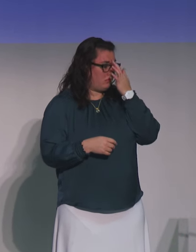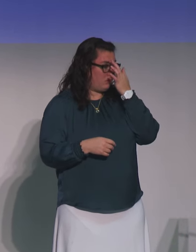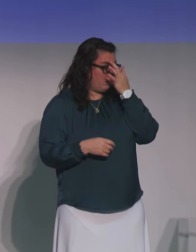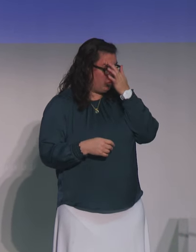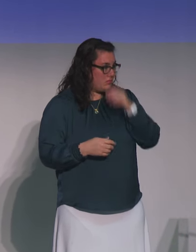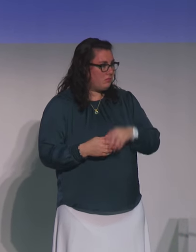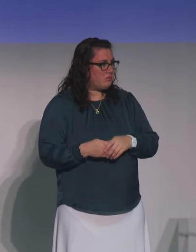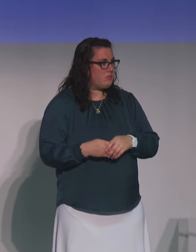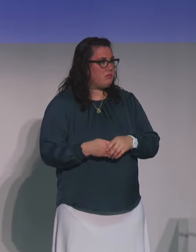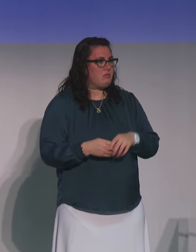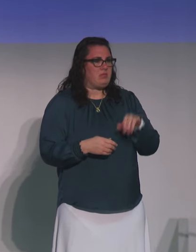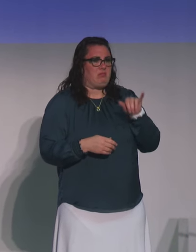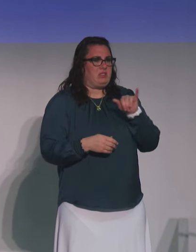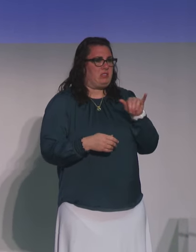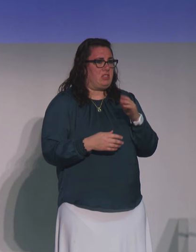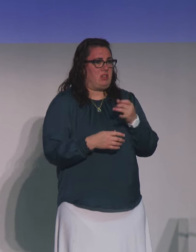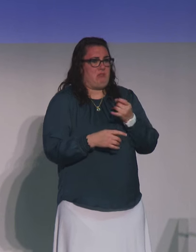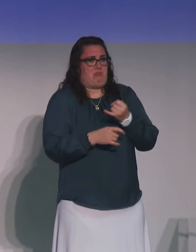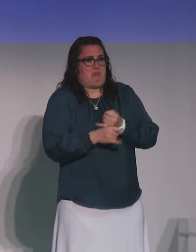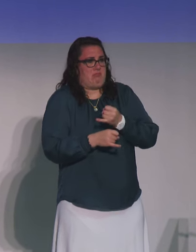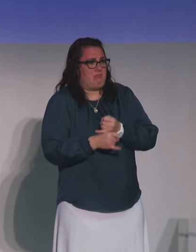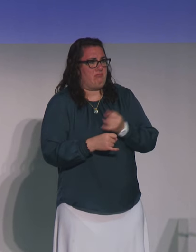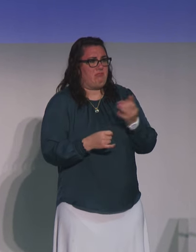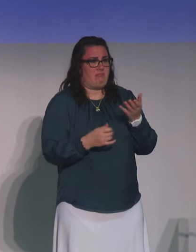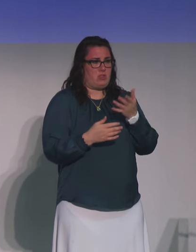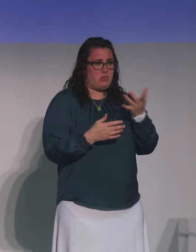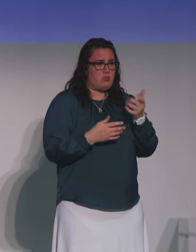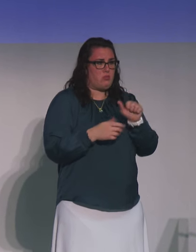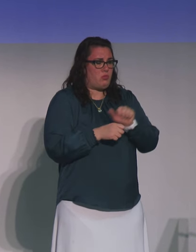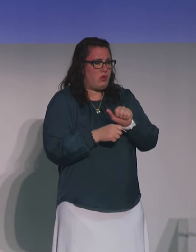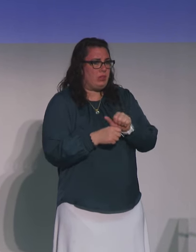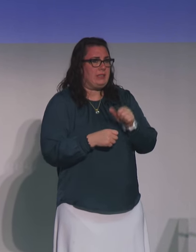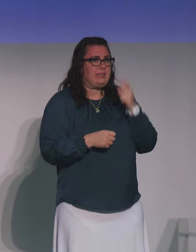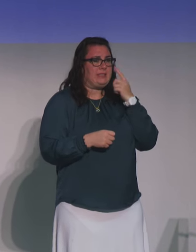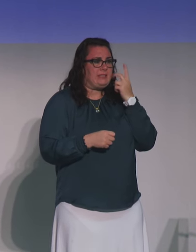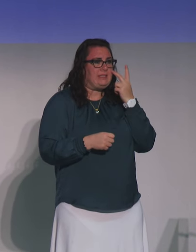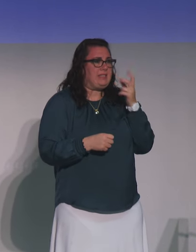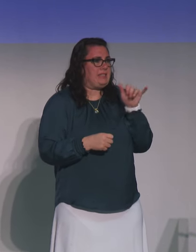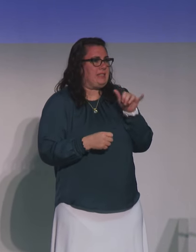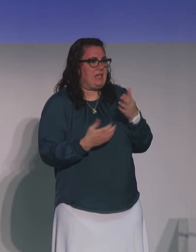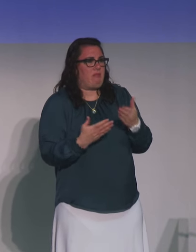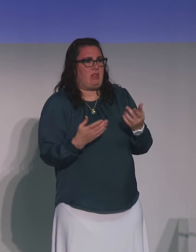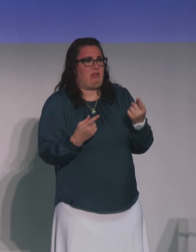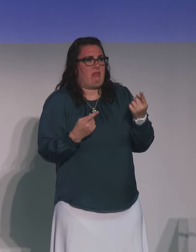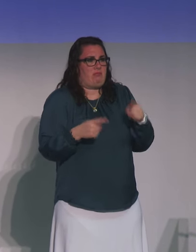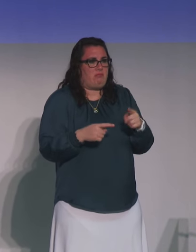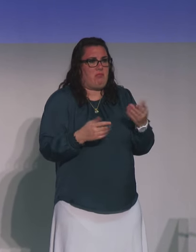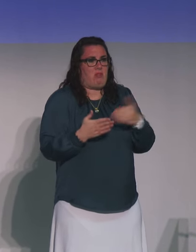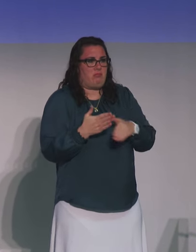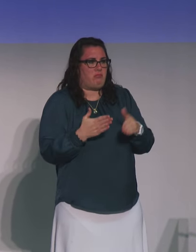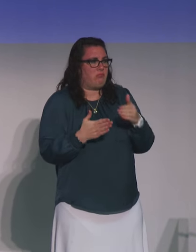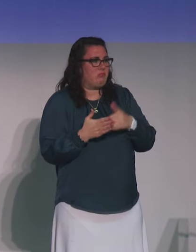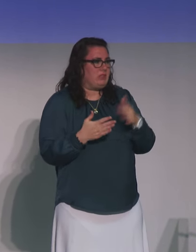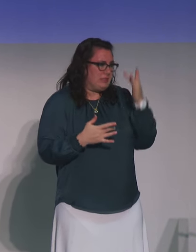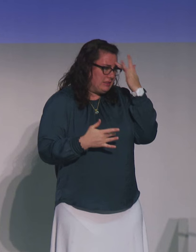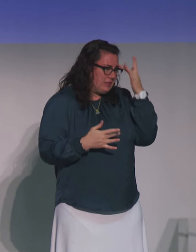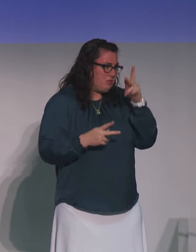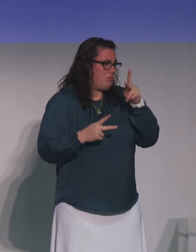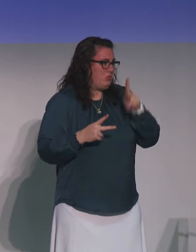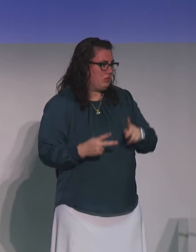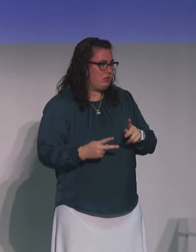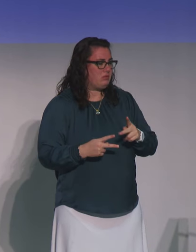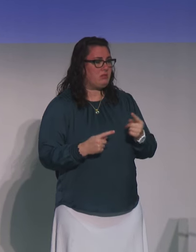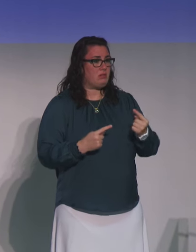to the institutions in which you all operate, and seeing the same things happen over and over and over again. I would see a sick person